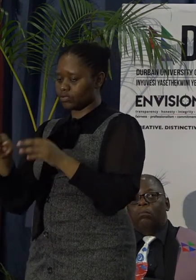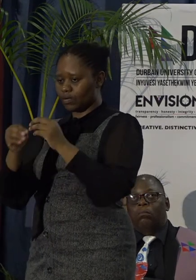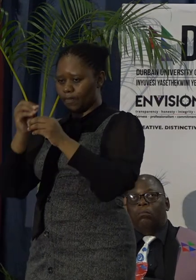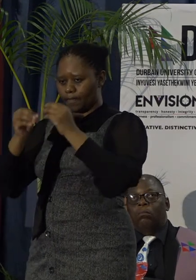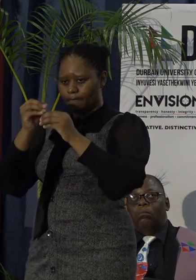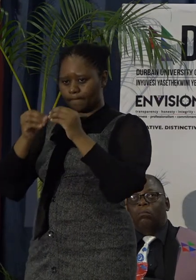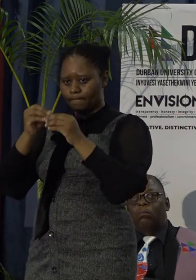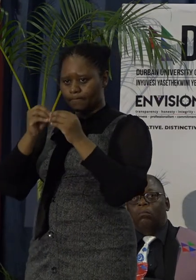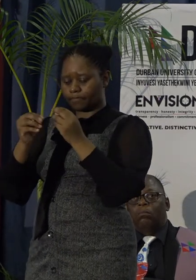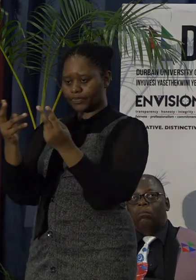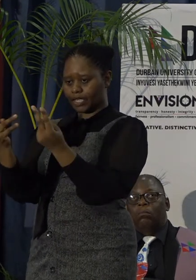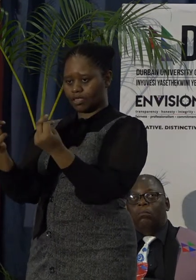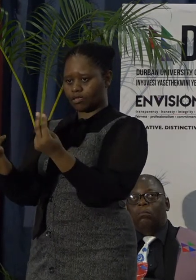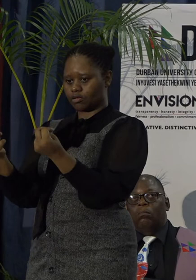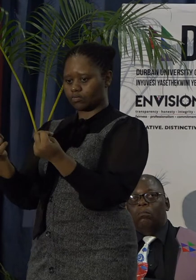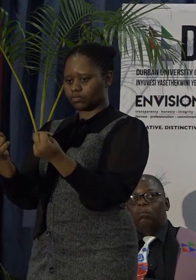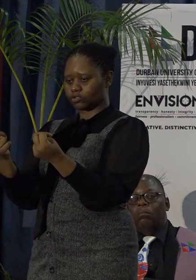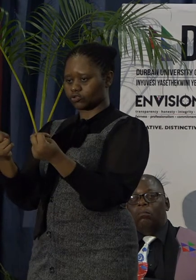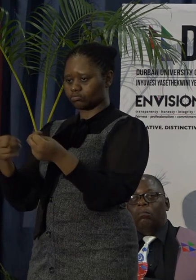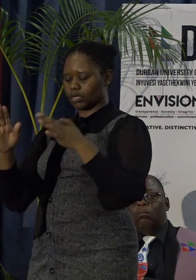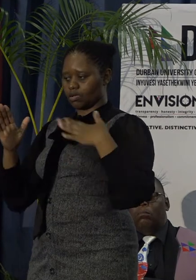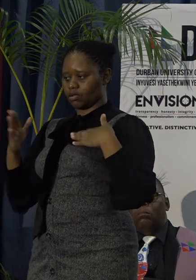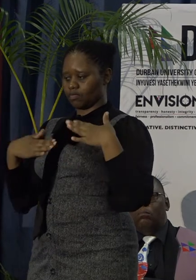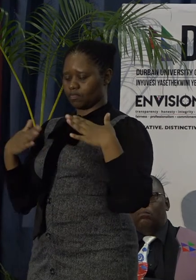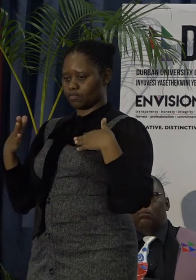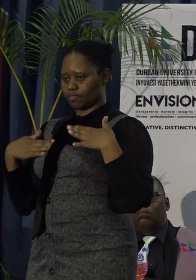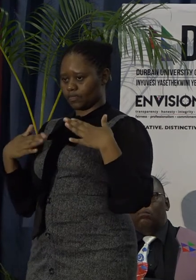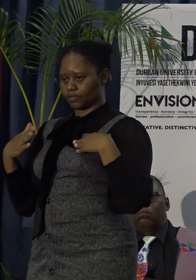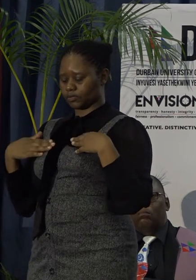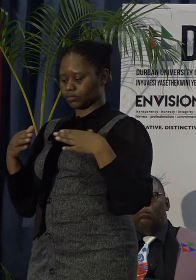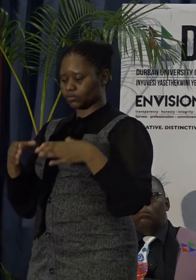a new administration block.